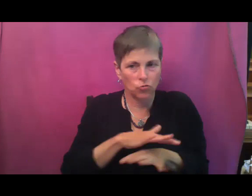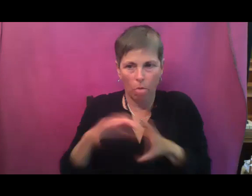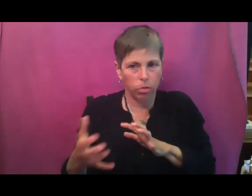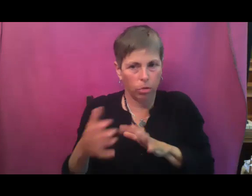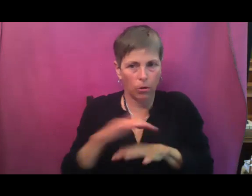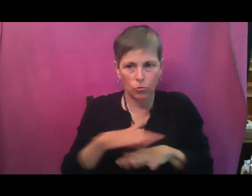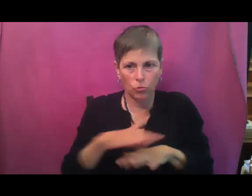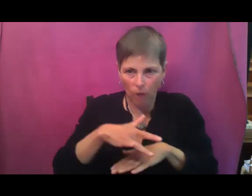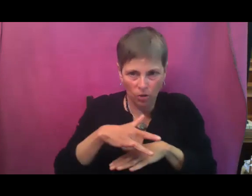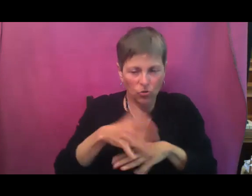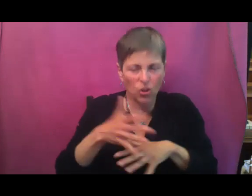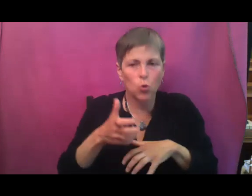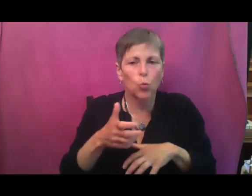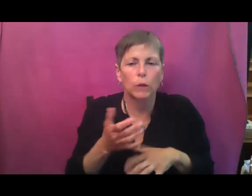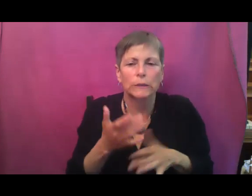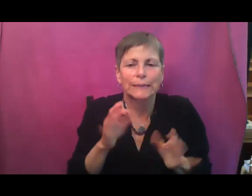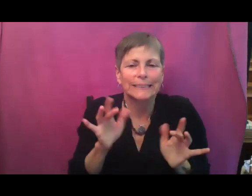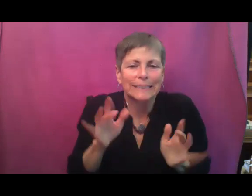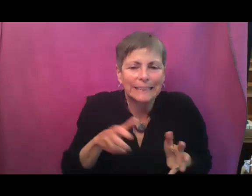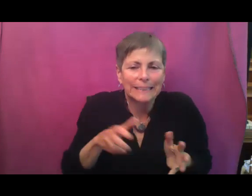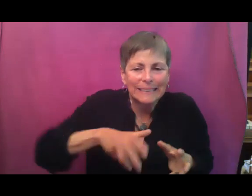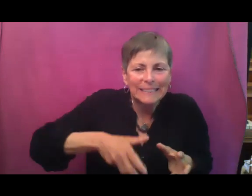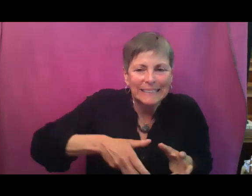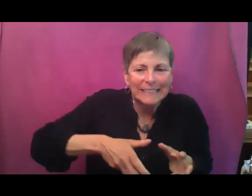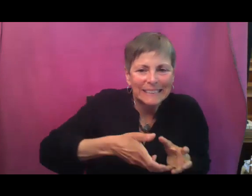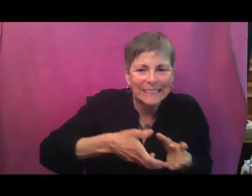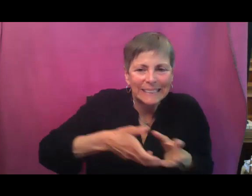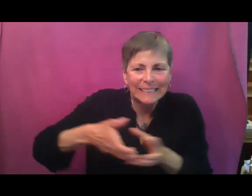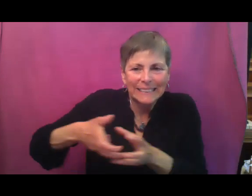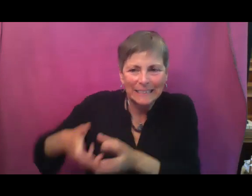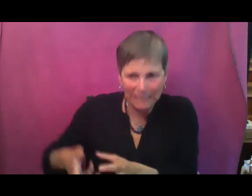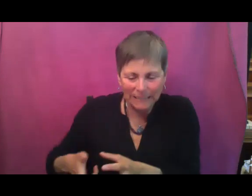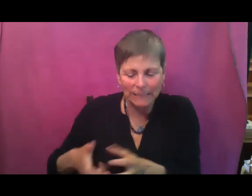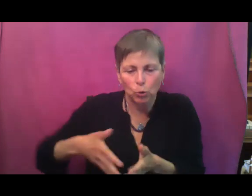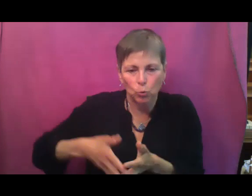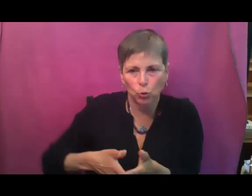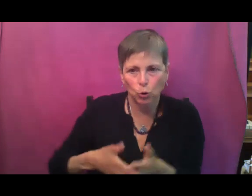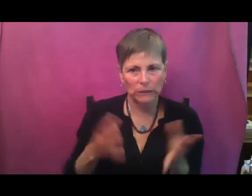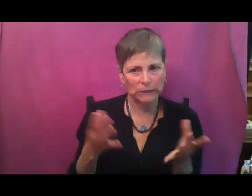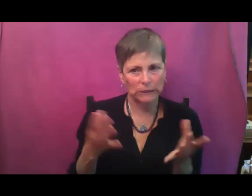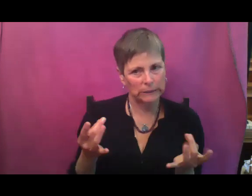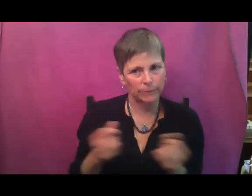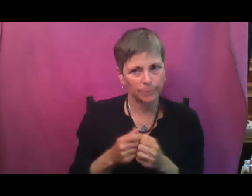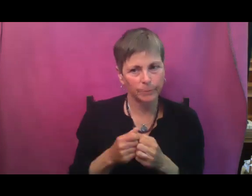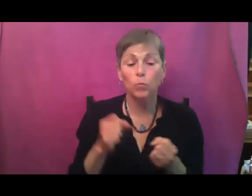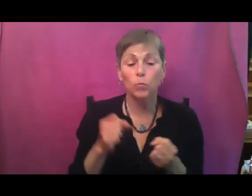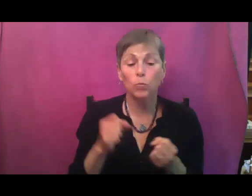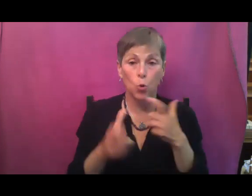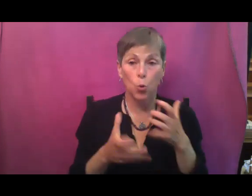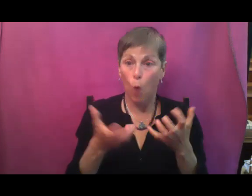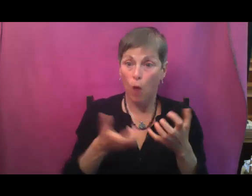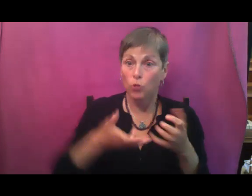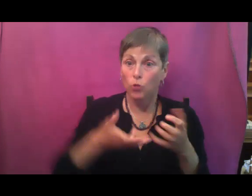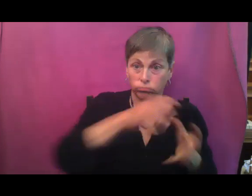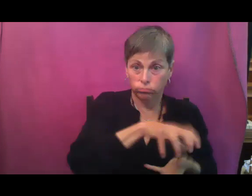little as you possibly can. And so the goal is to transplant them as early as possible. So like